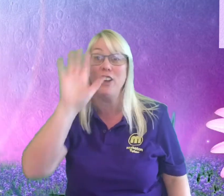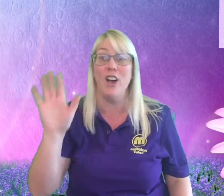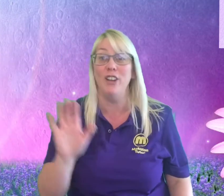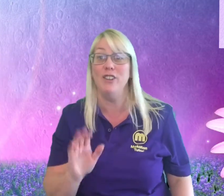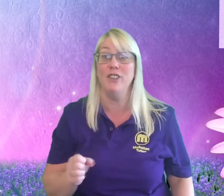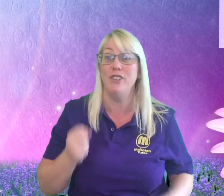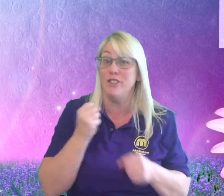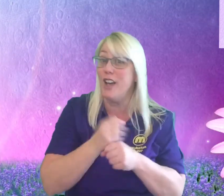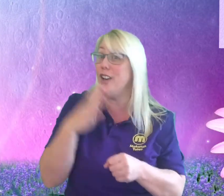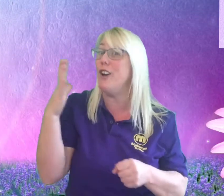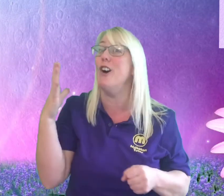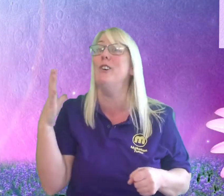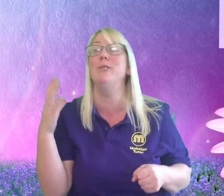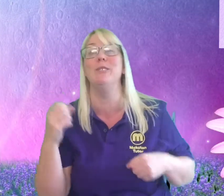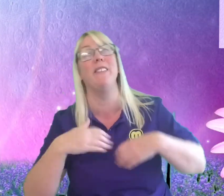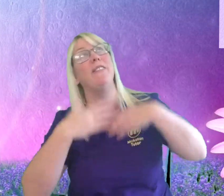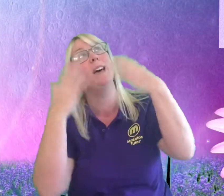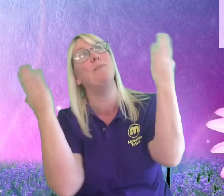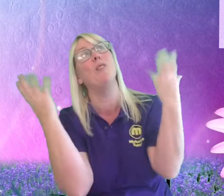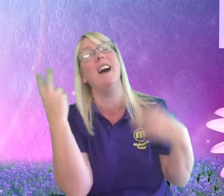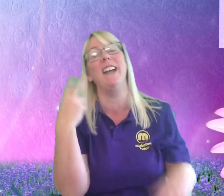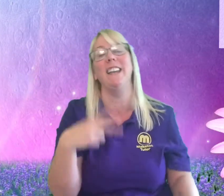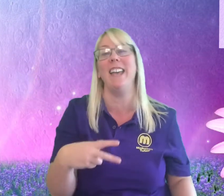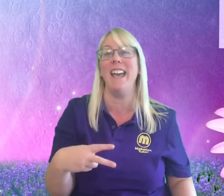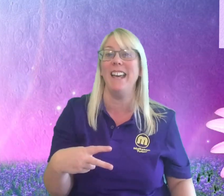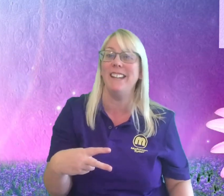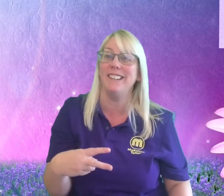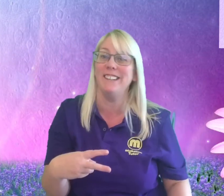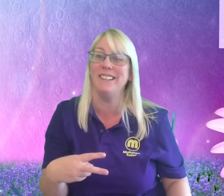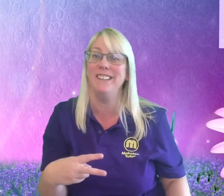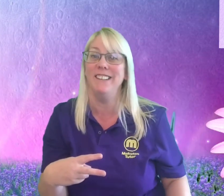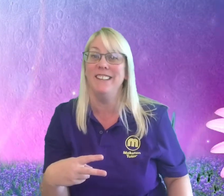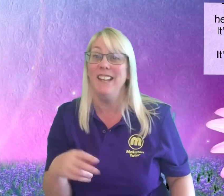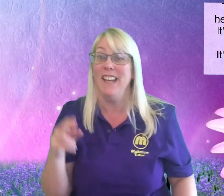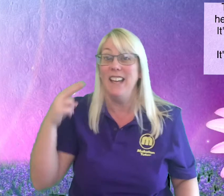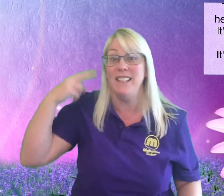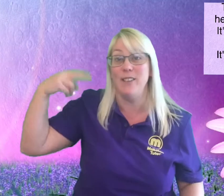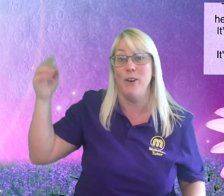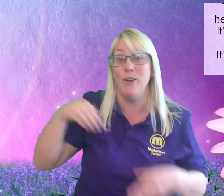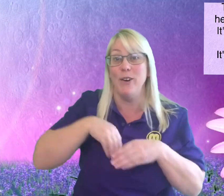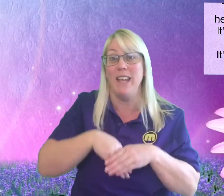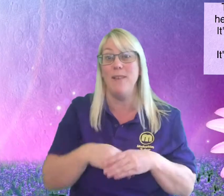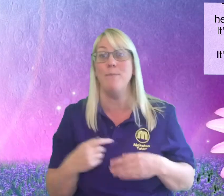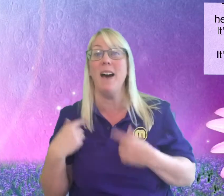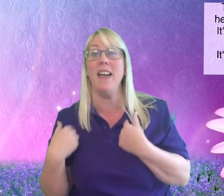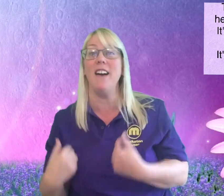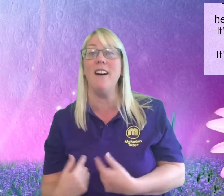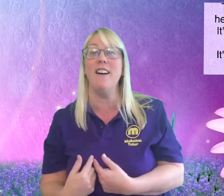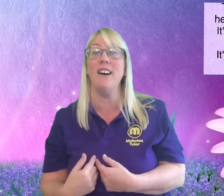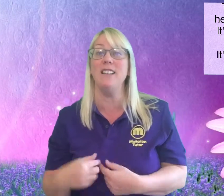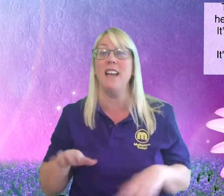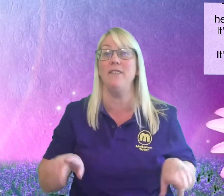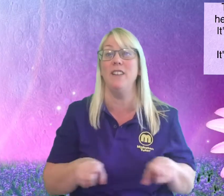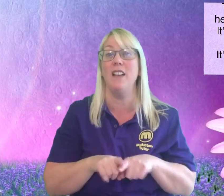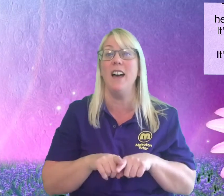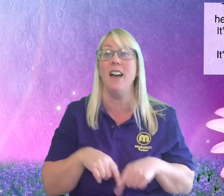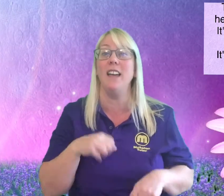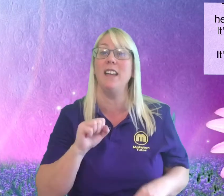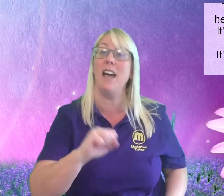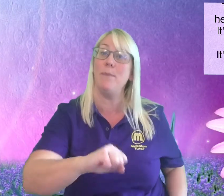colors are golden and bright again There's a song in my heart, I feel like I